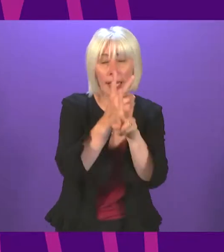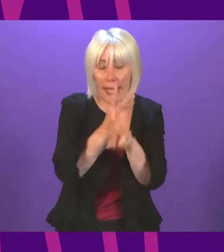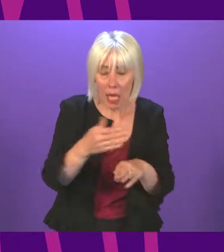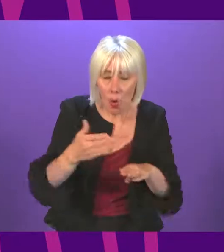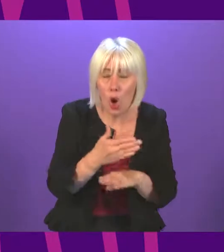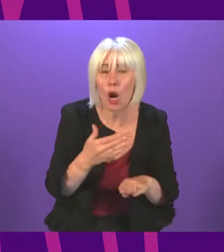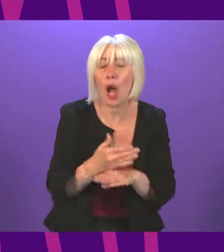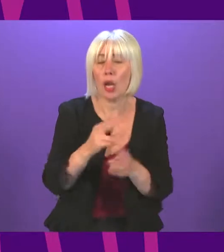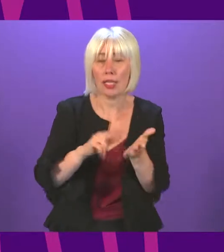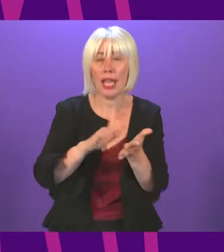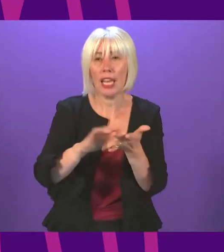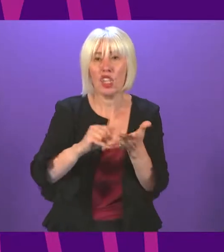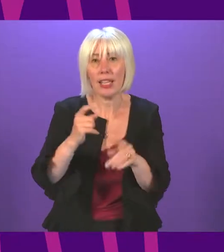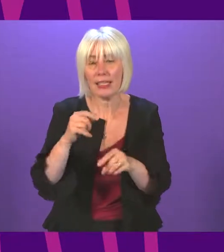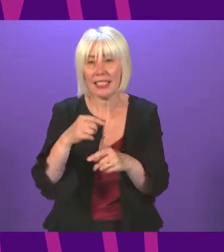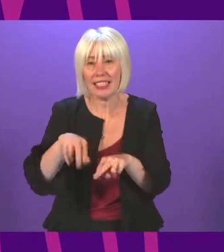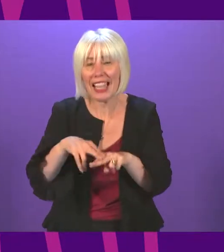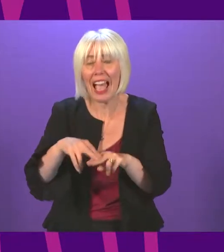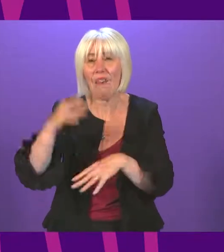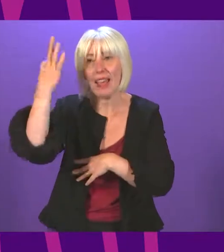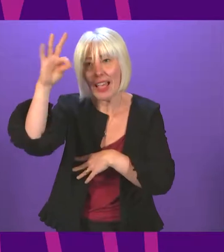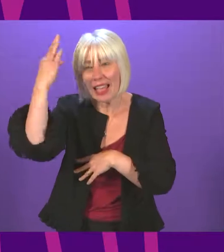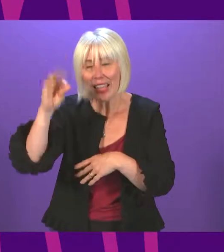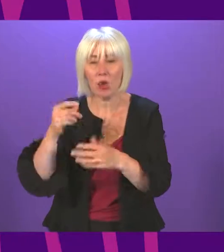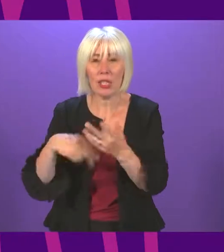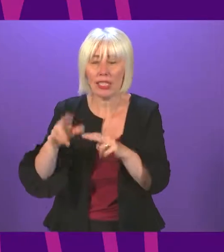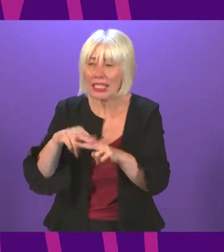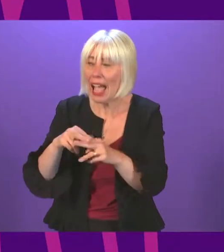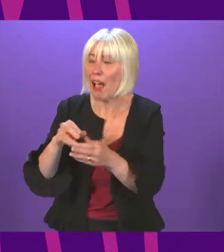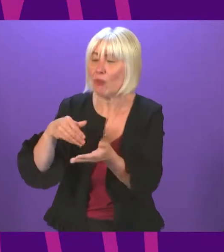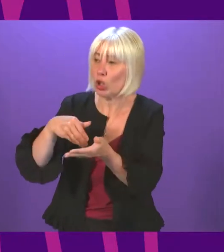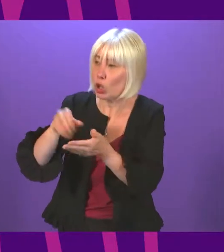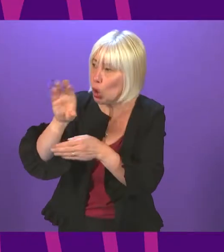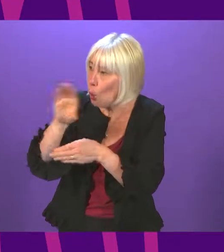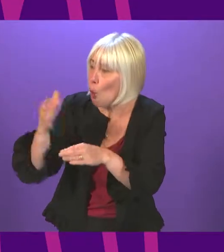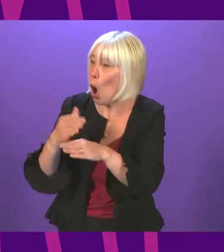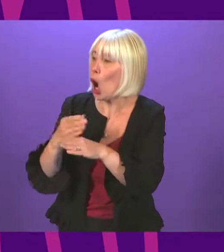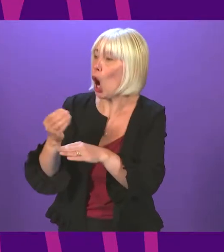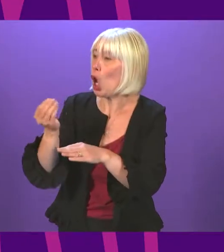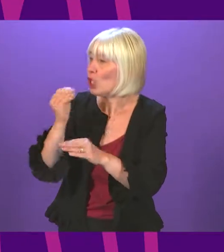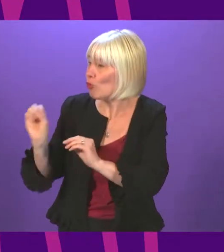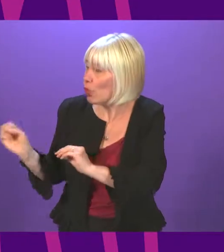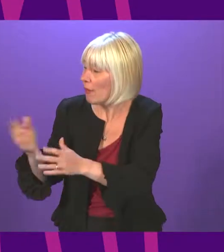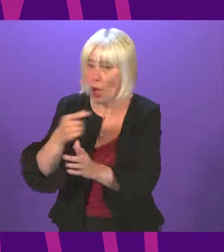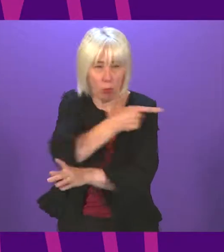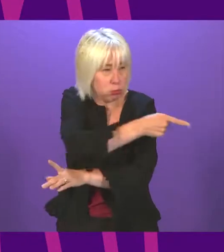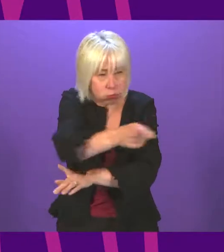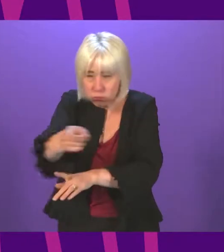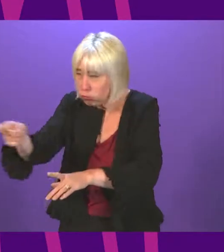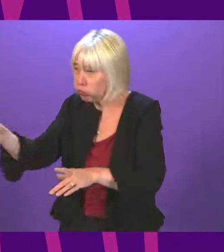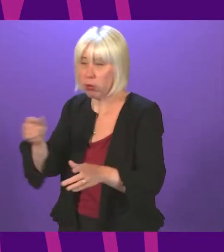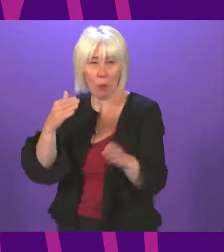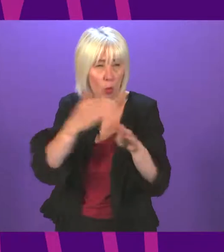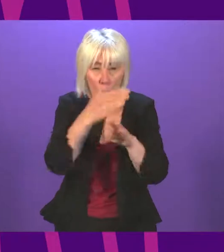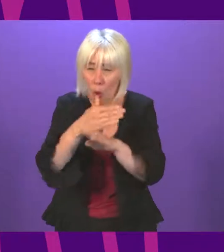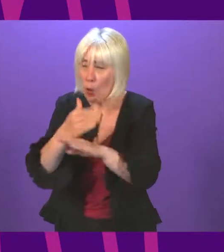whether that be NHS staff, whether that be council workers, cleansing workers, retail workers, food delivery workers, all that huge challenge. And